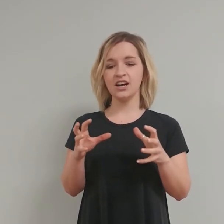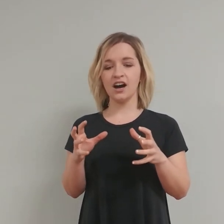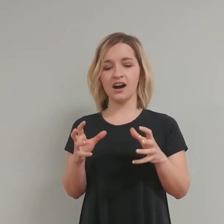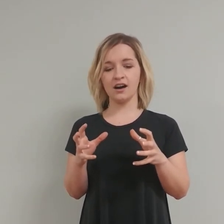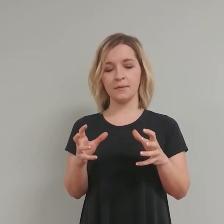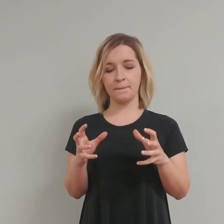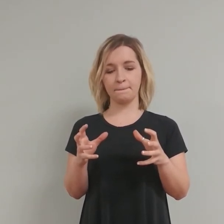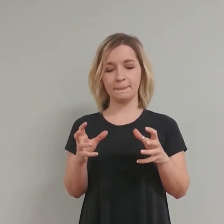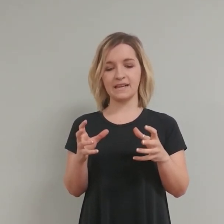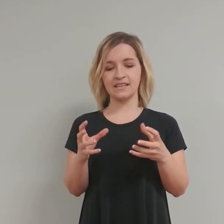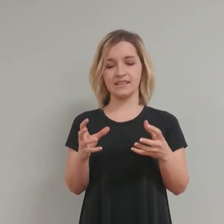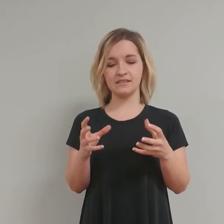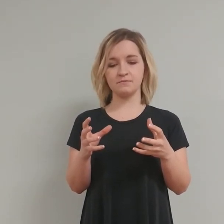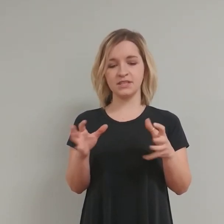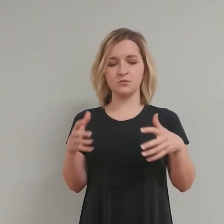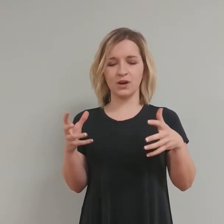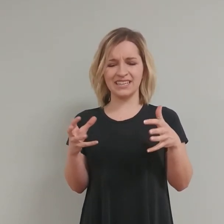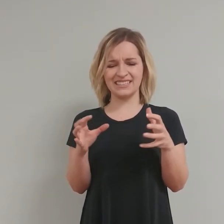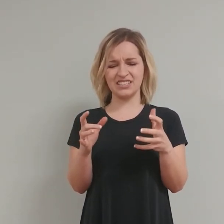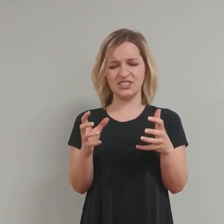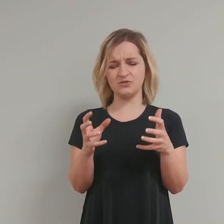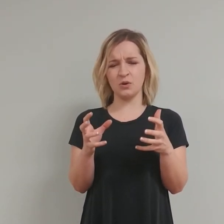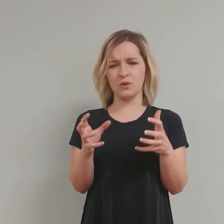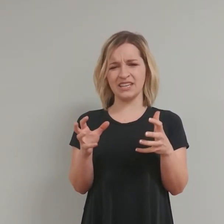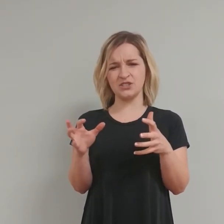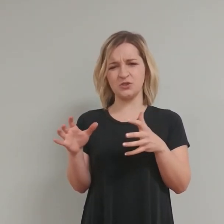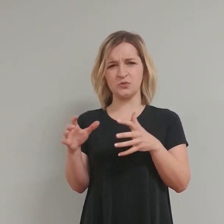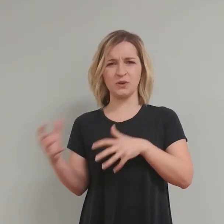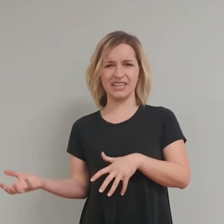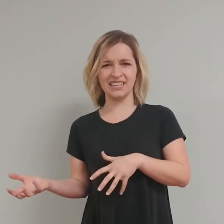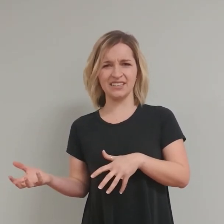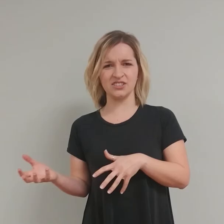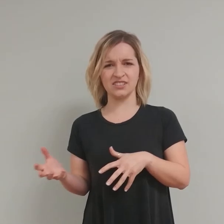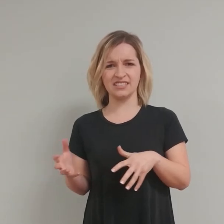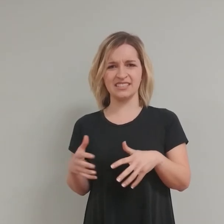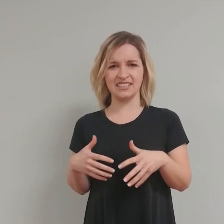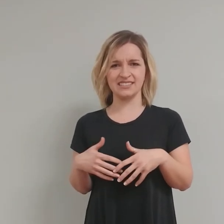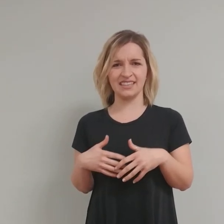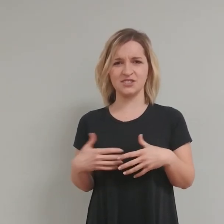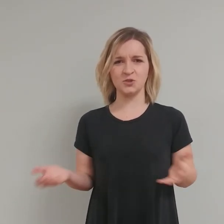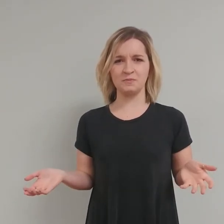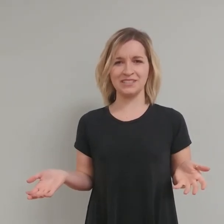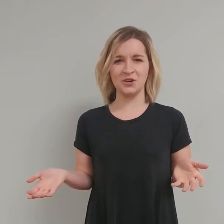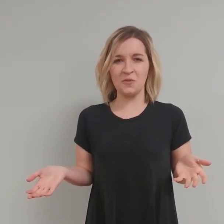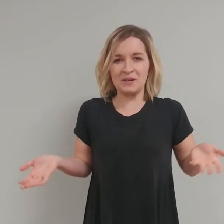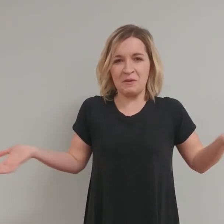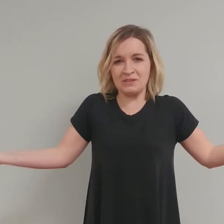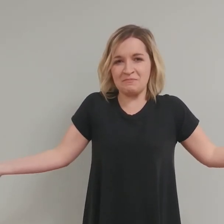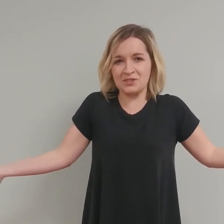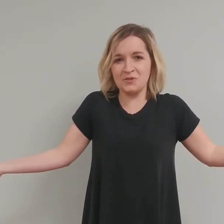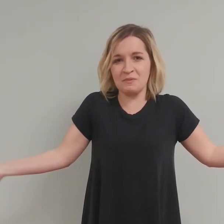but you want it, you don't want it too runny either, because it is, like, soup, and you don't want a protein powder soup.